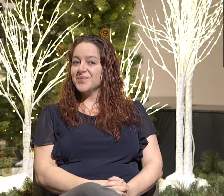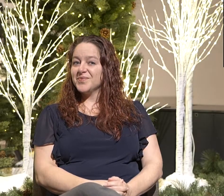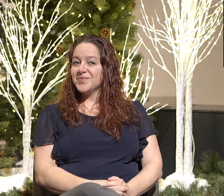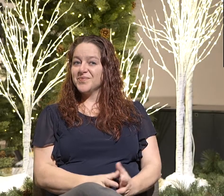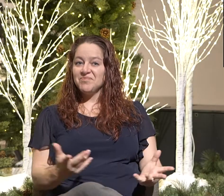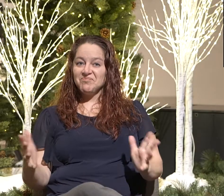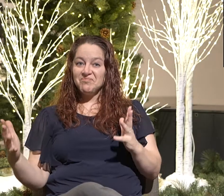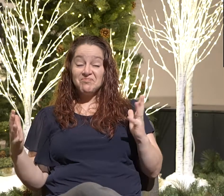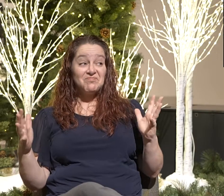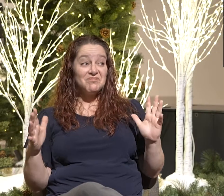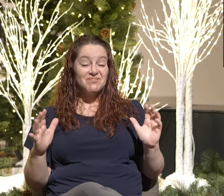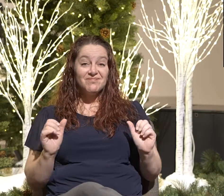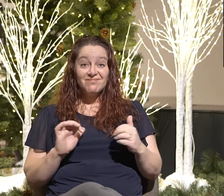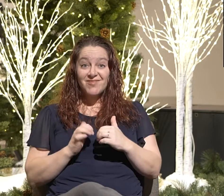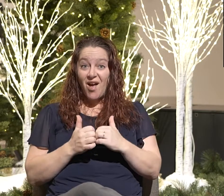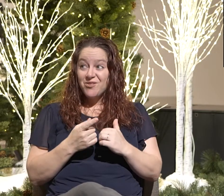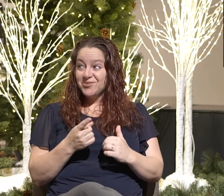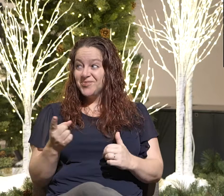How's it going?